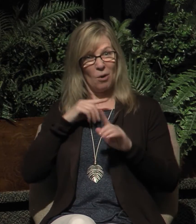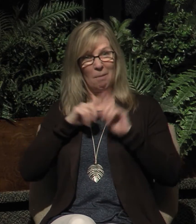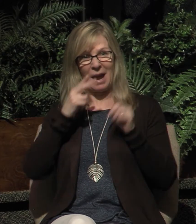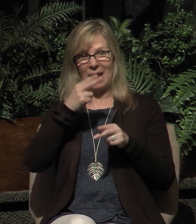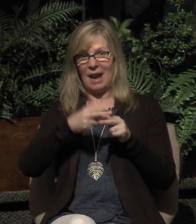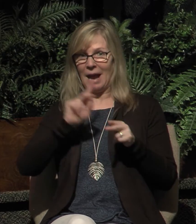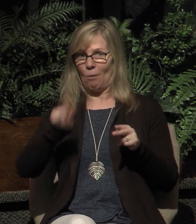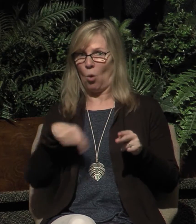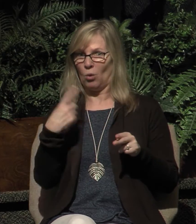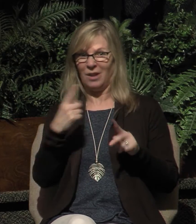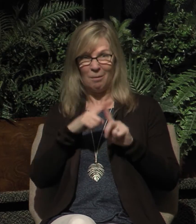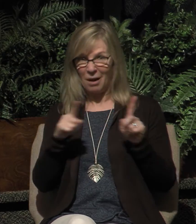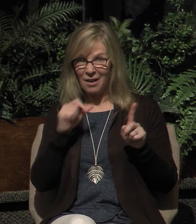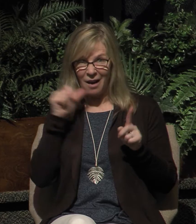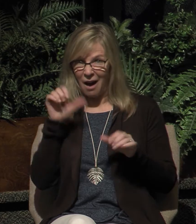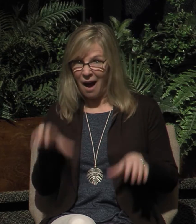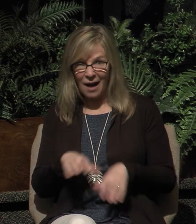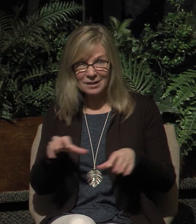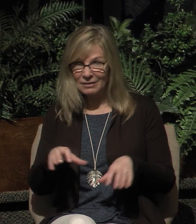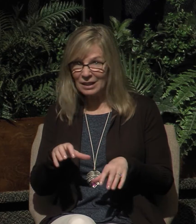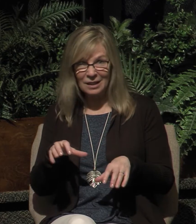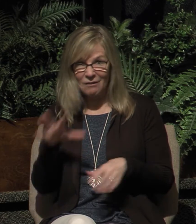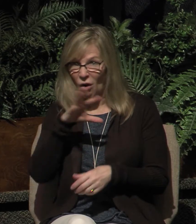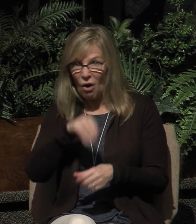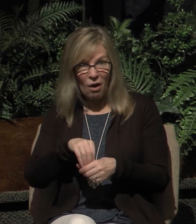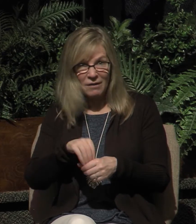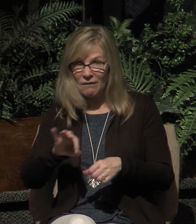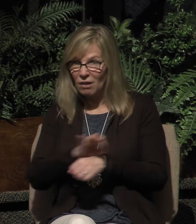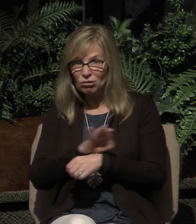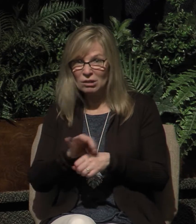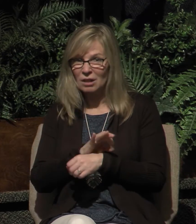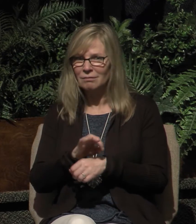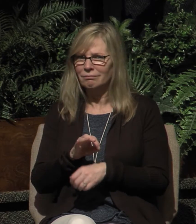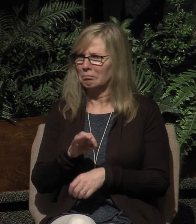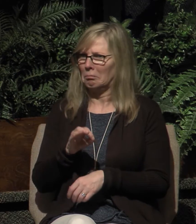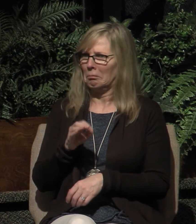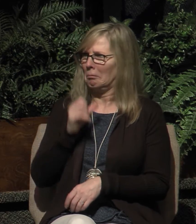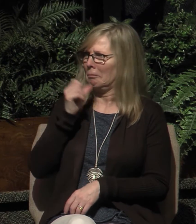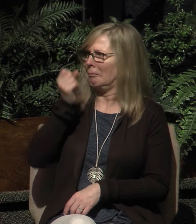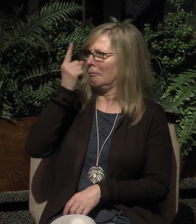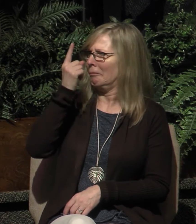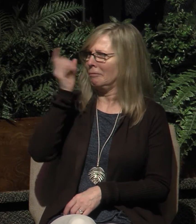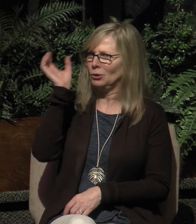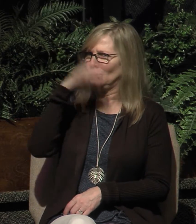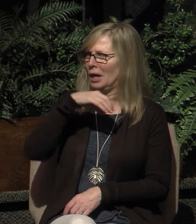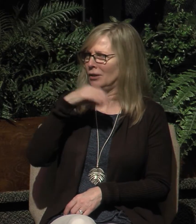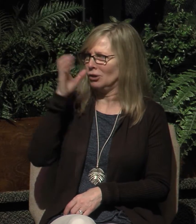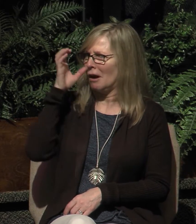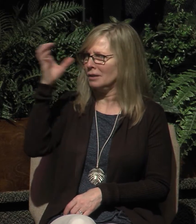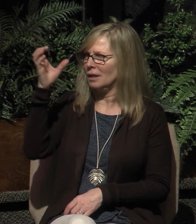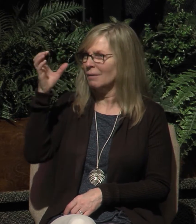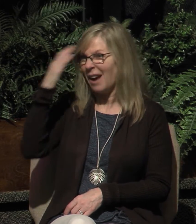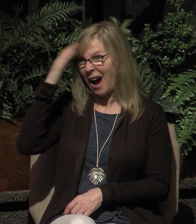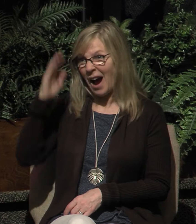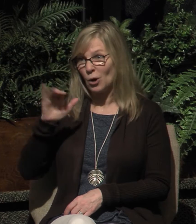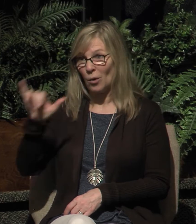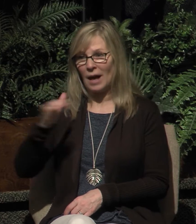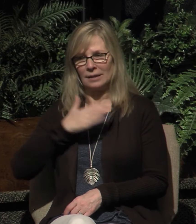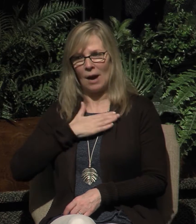but not actively involved in functioning as a member. I know that's part of our culture. That's not what the New Testament teaches,